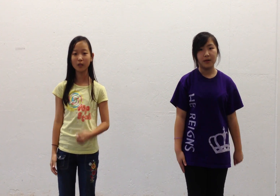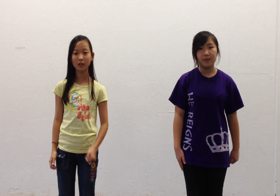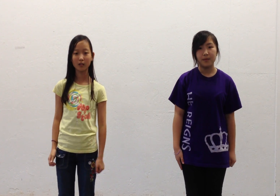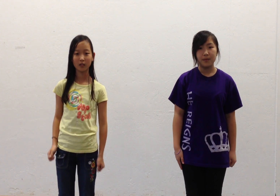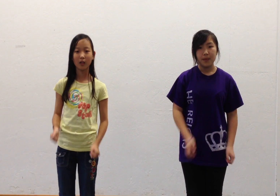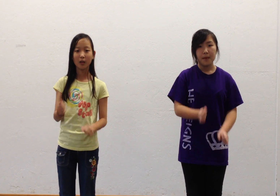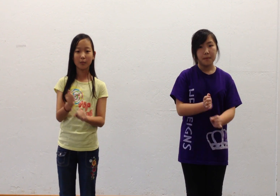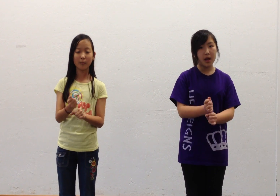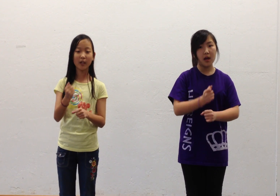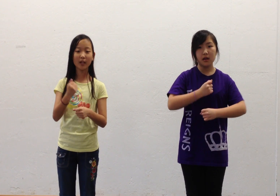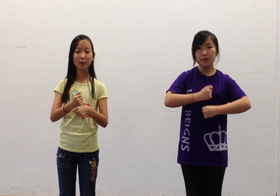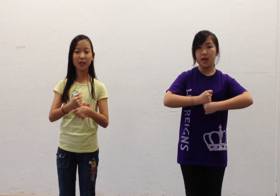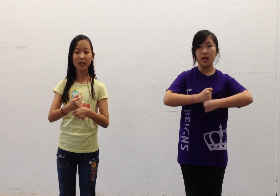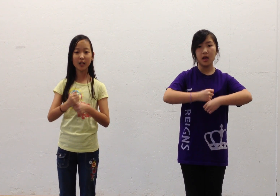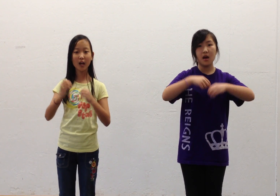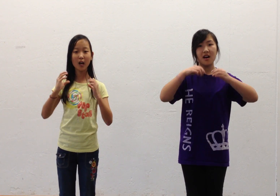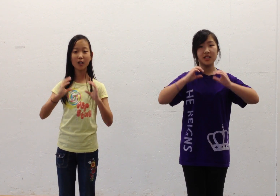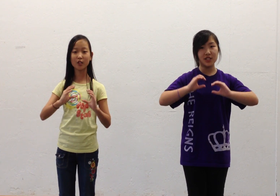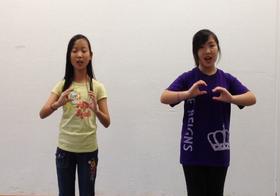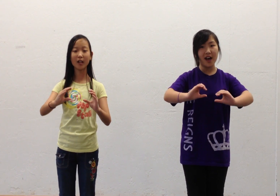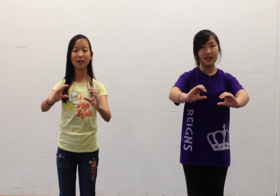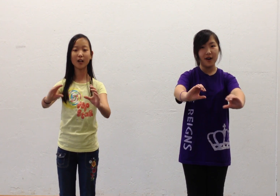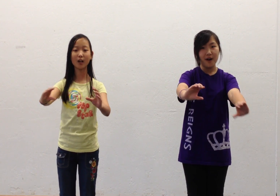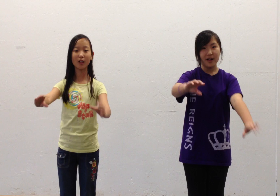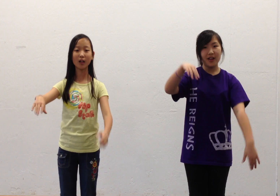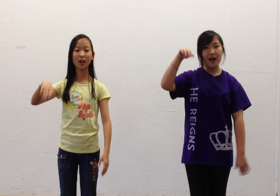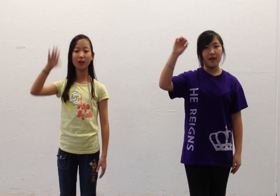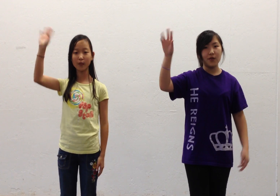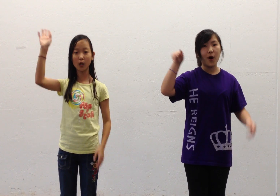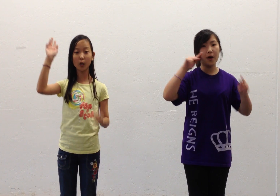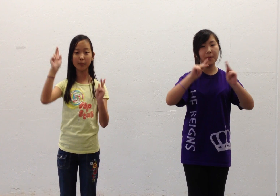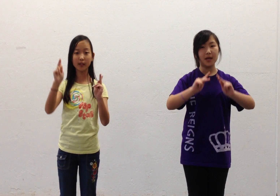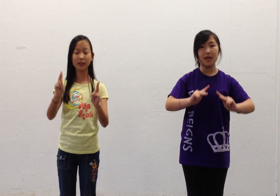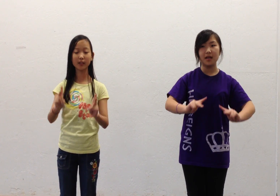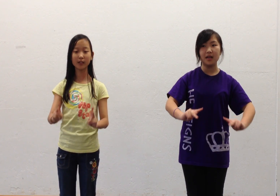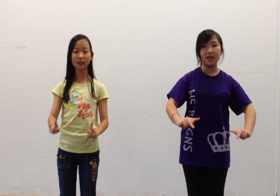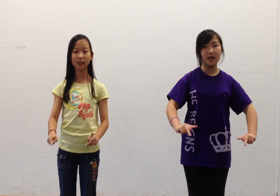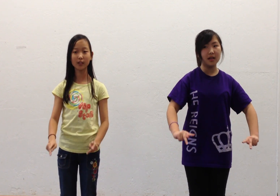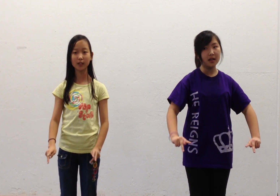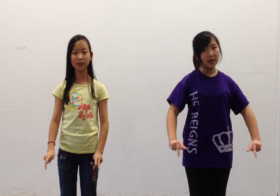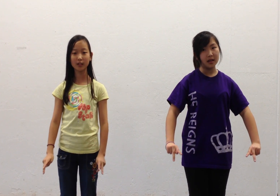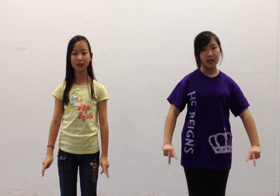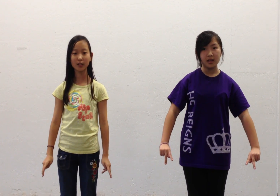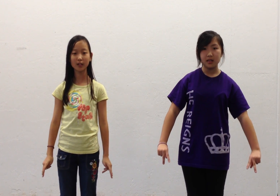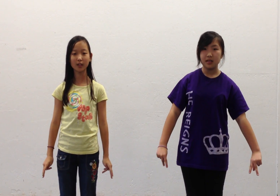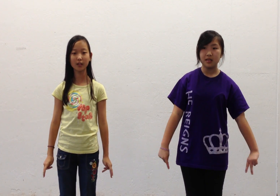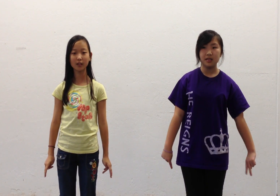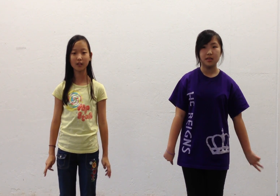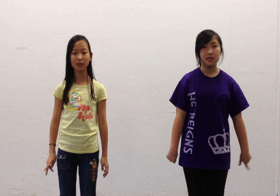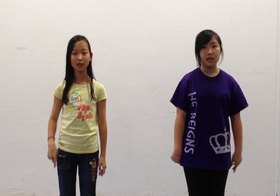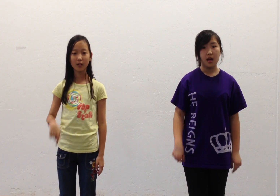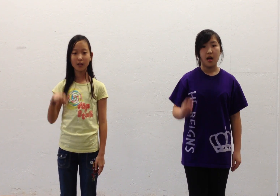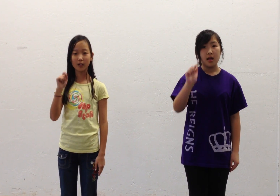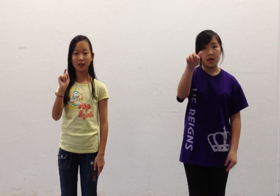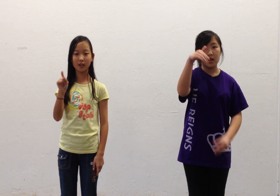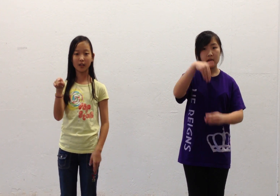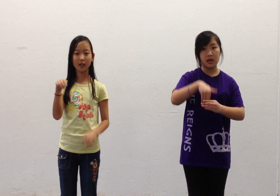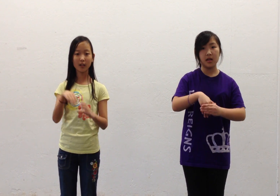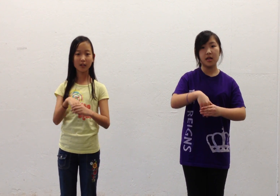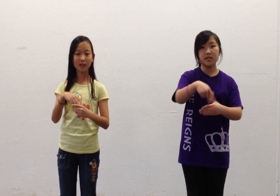Make me a channel of your peace, that is